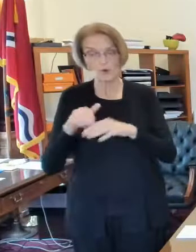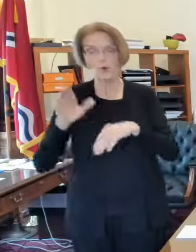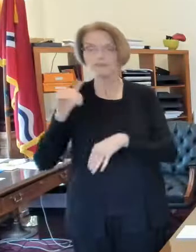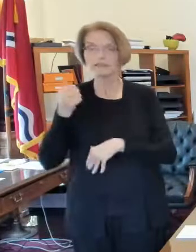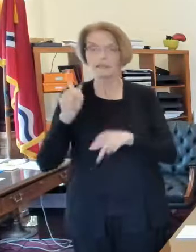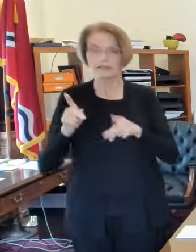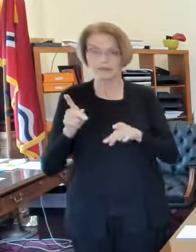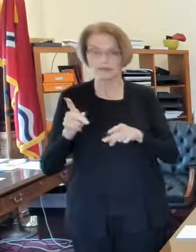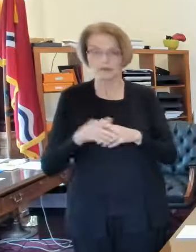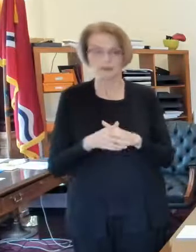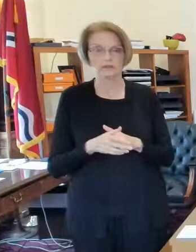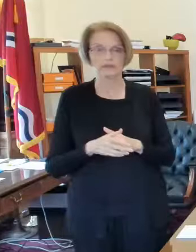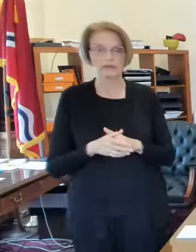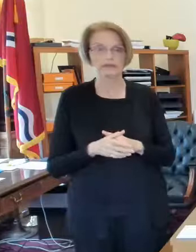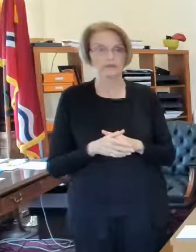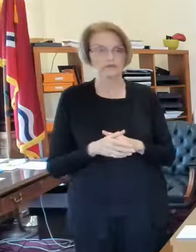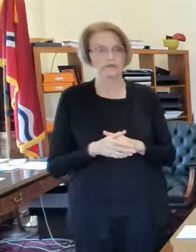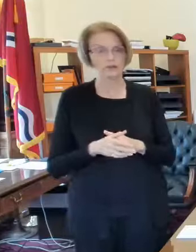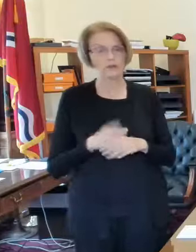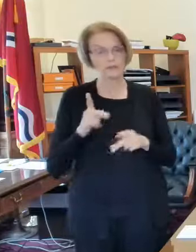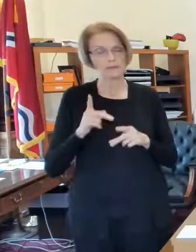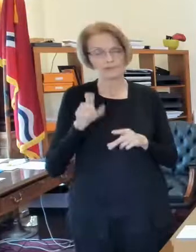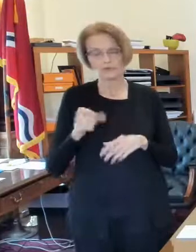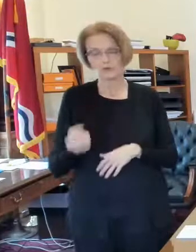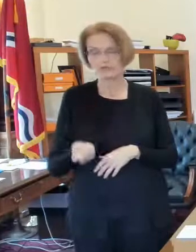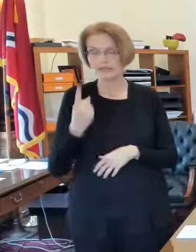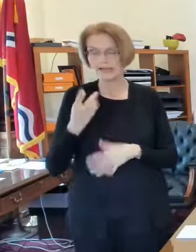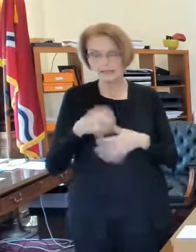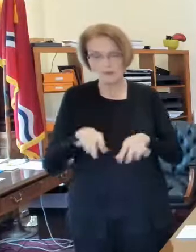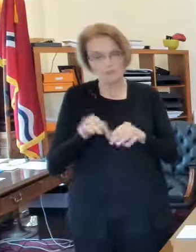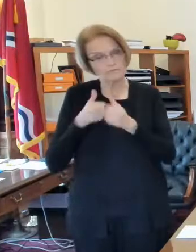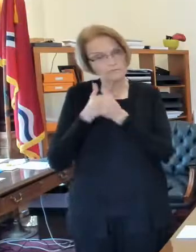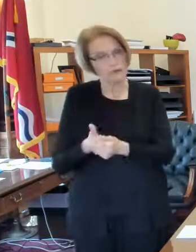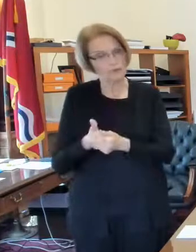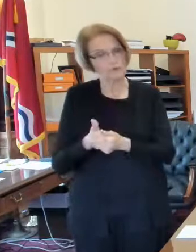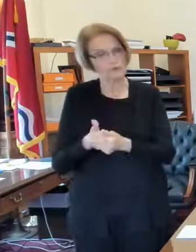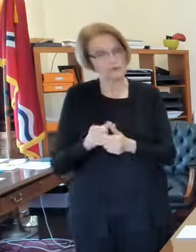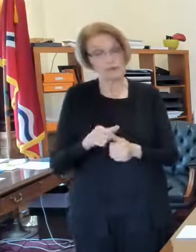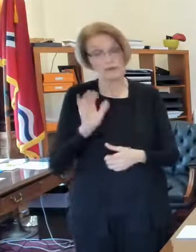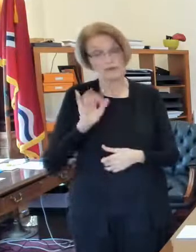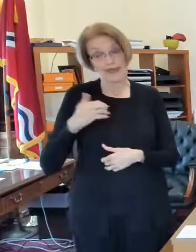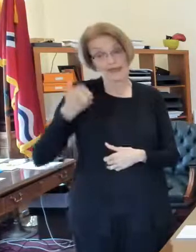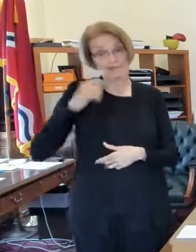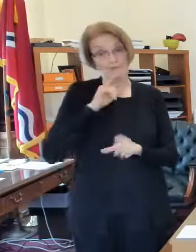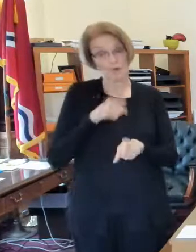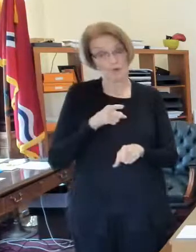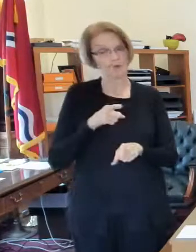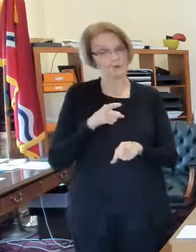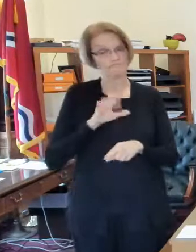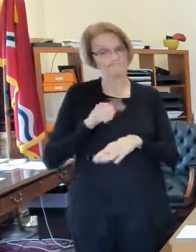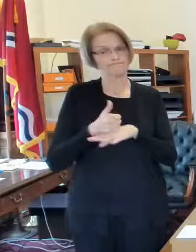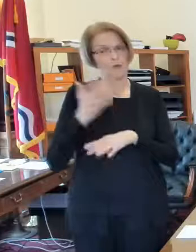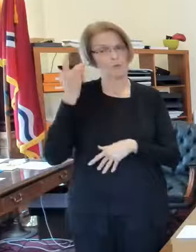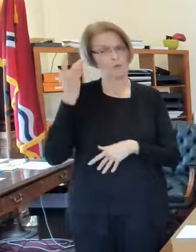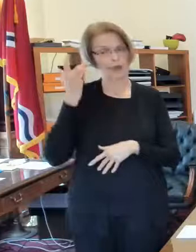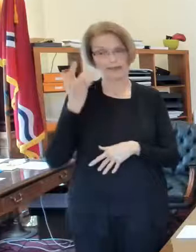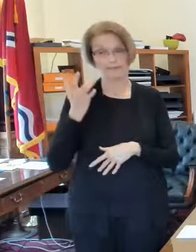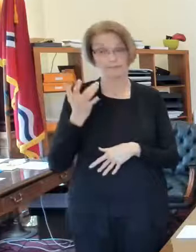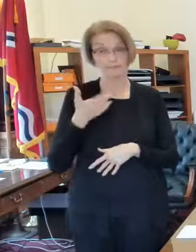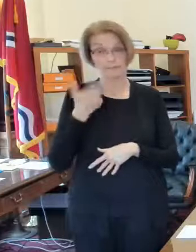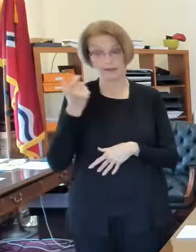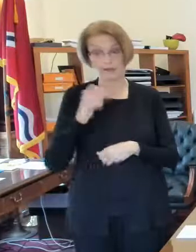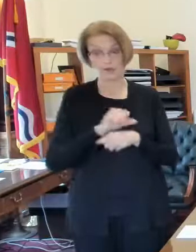and so we really need people to understand the importance of this uh this executive order went into effect because uh the transmission